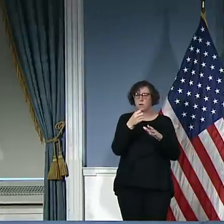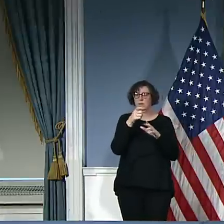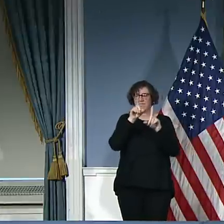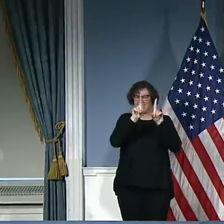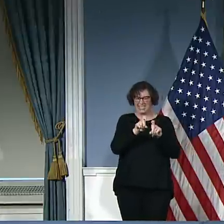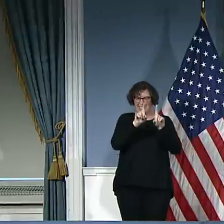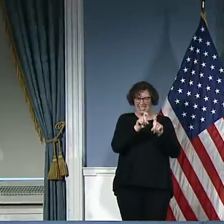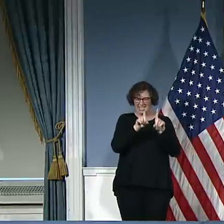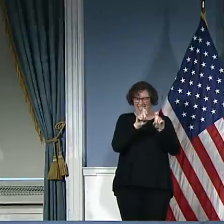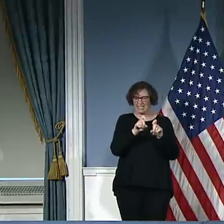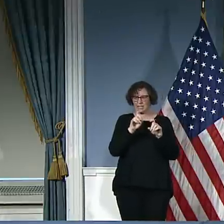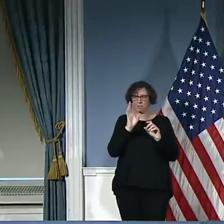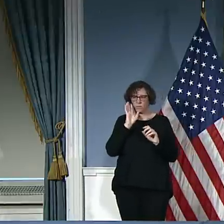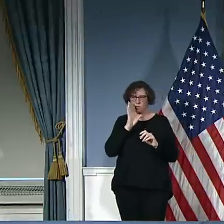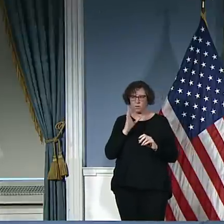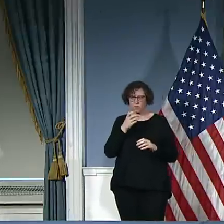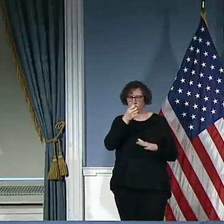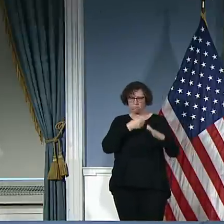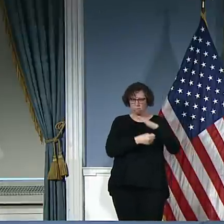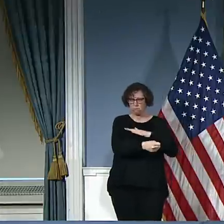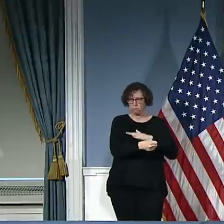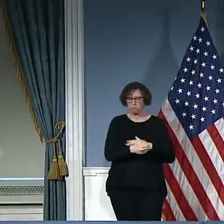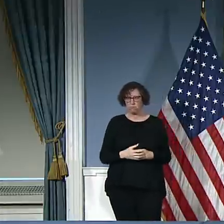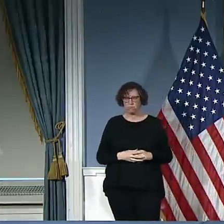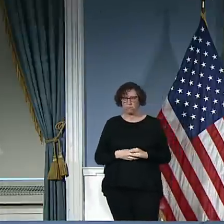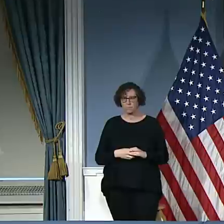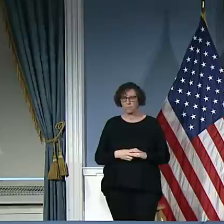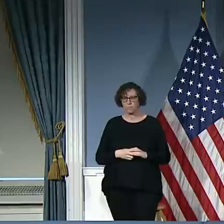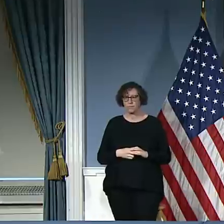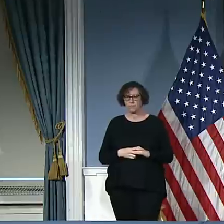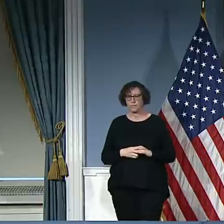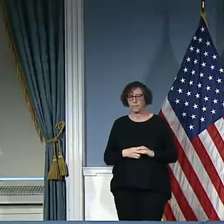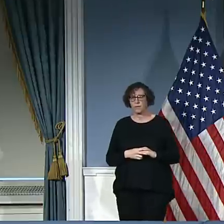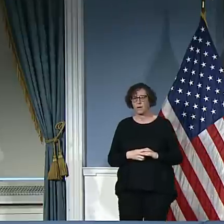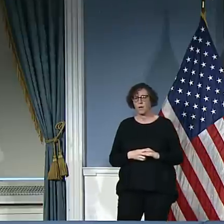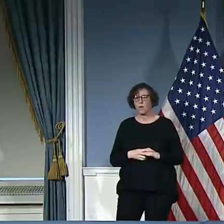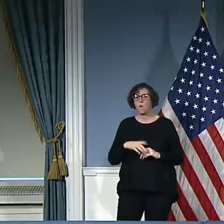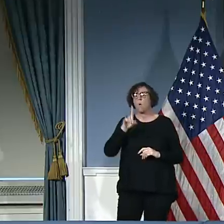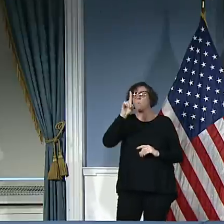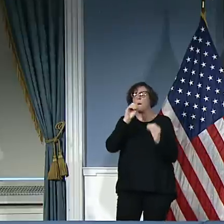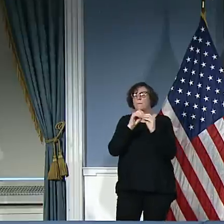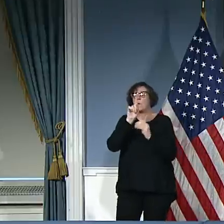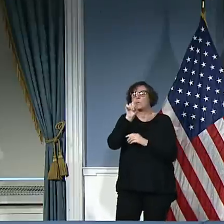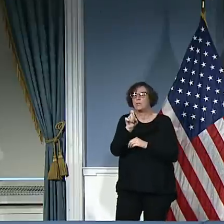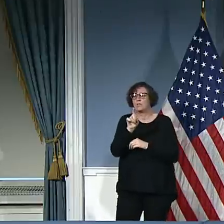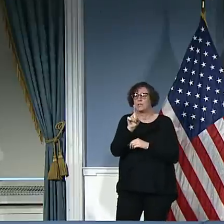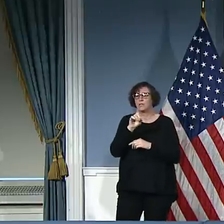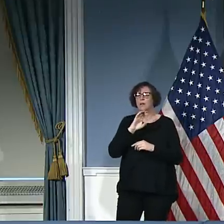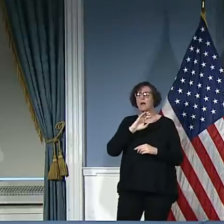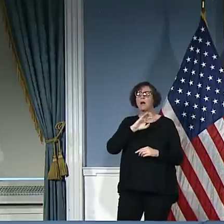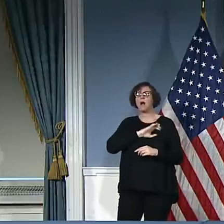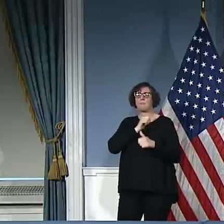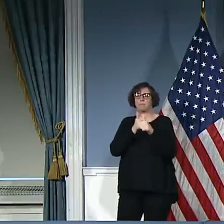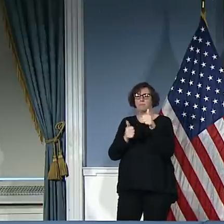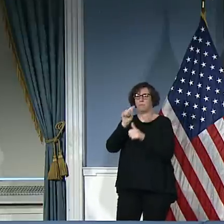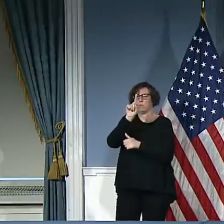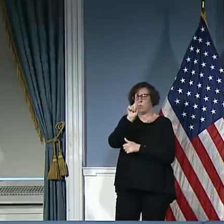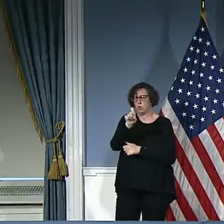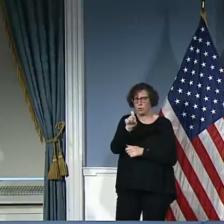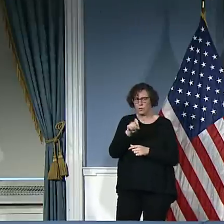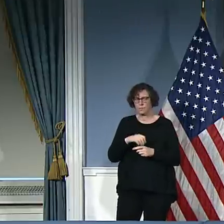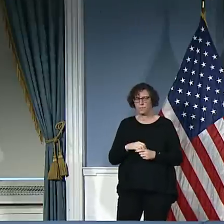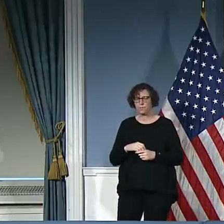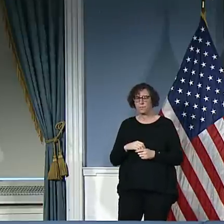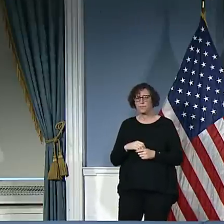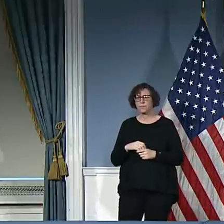Okay. Could I ask you a question of Commissioner Shea before I get off? Yeah. Commissioner Shea, could you give us an update on the number of officers who've